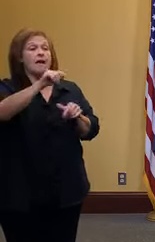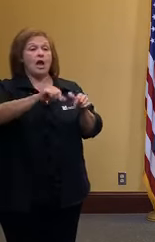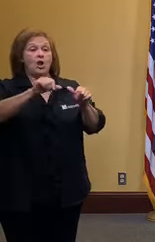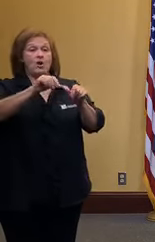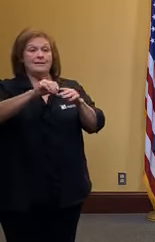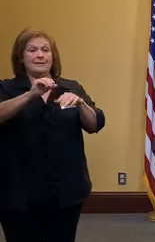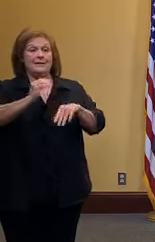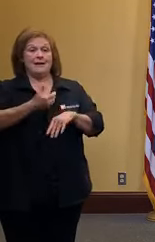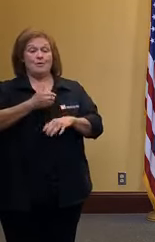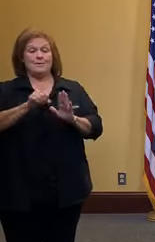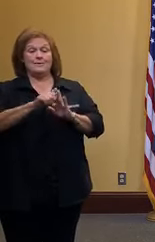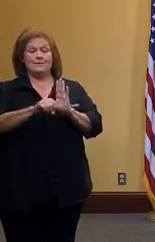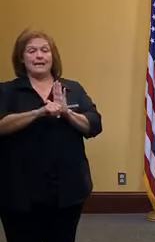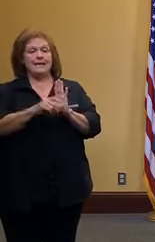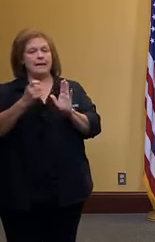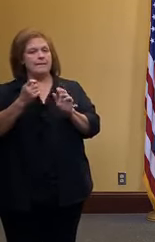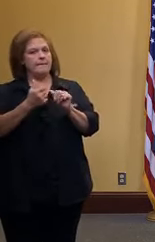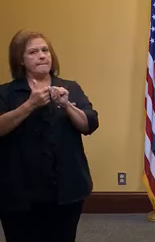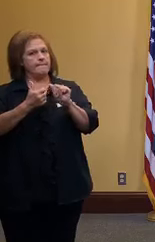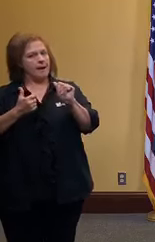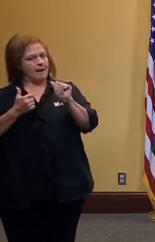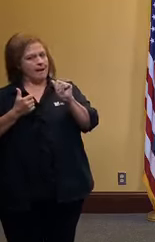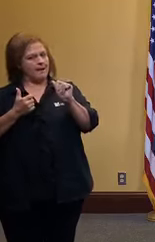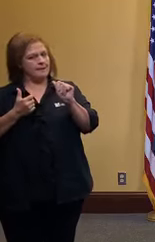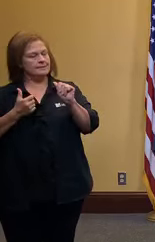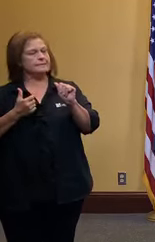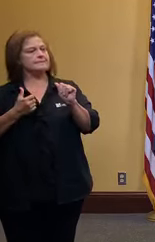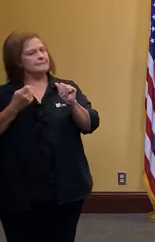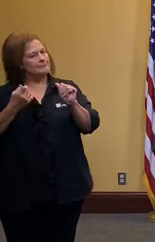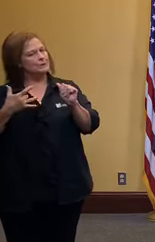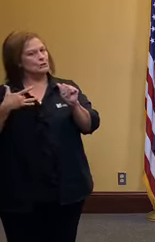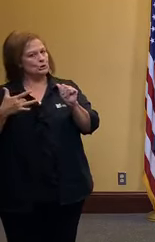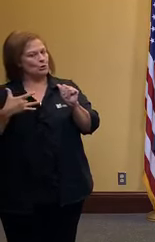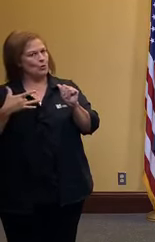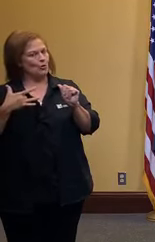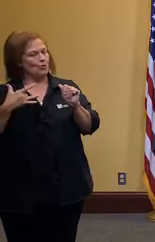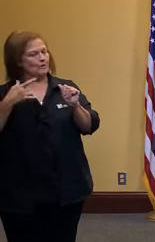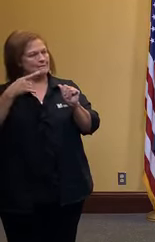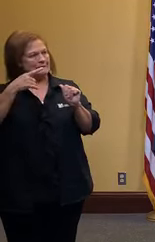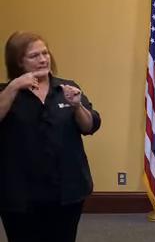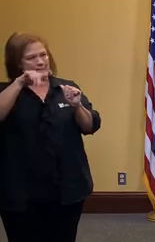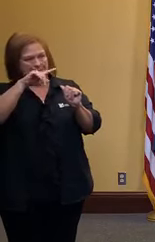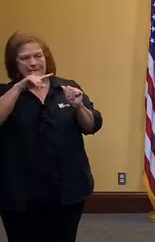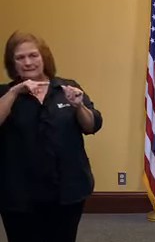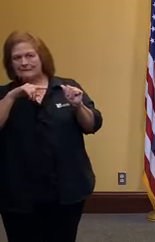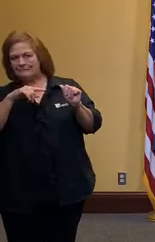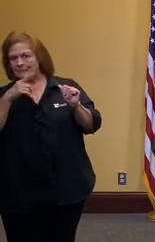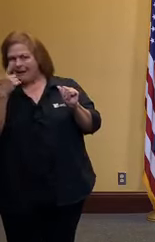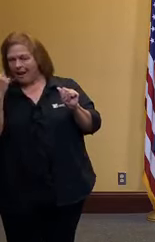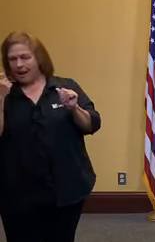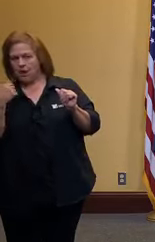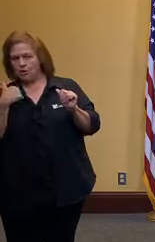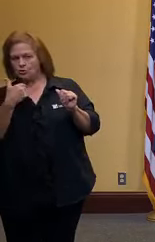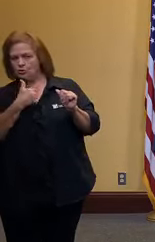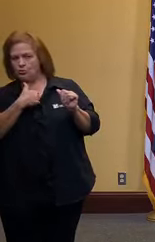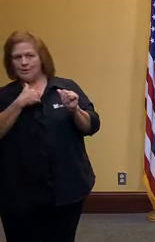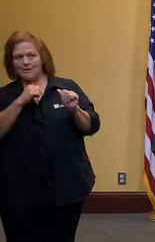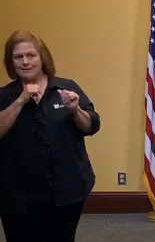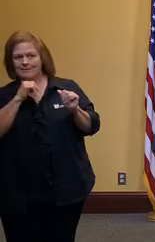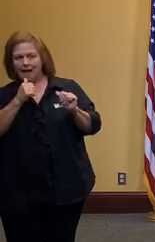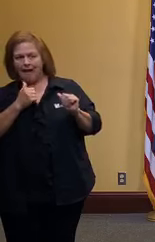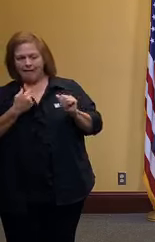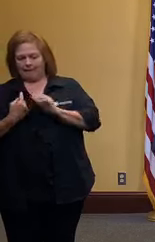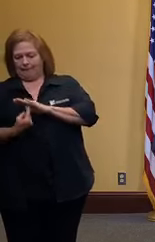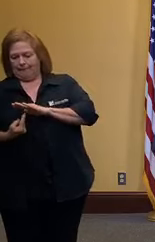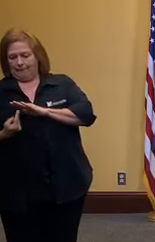lag behind and that's concerning both for them and for us because again we are not isolated on an island